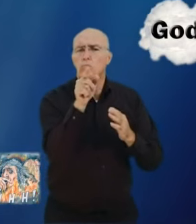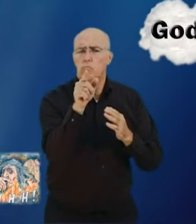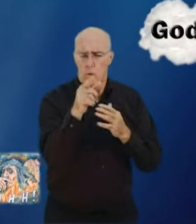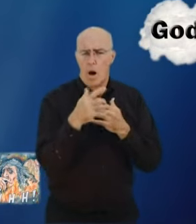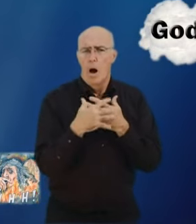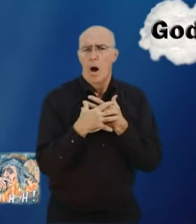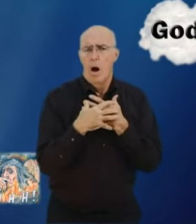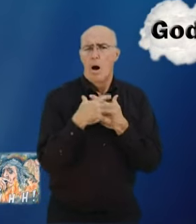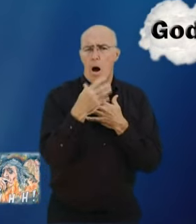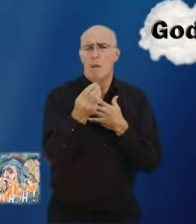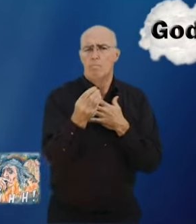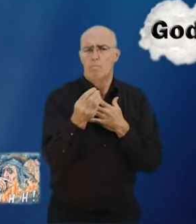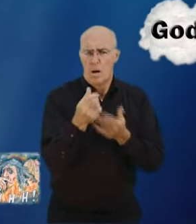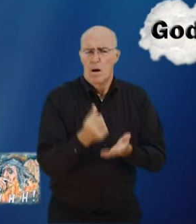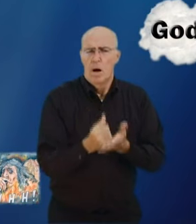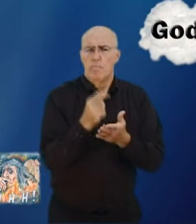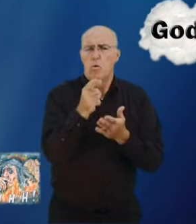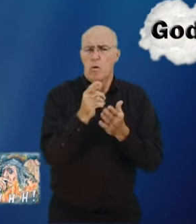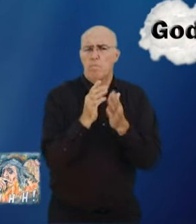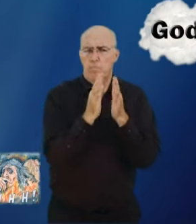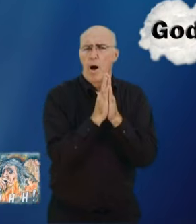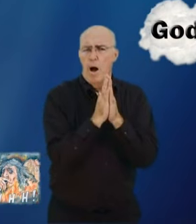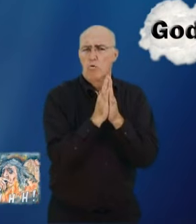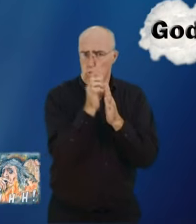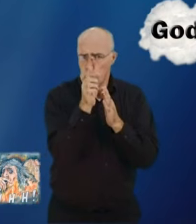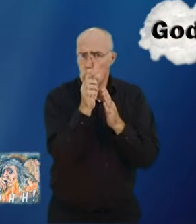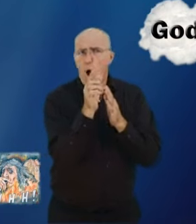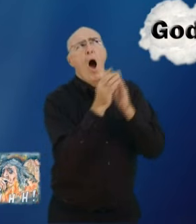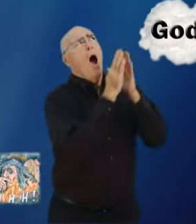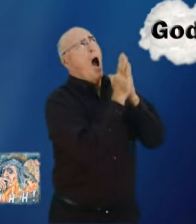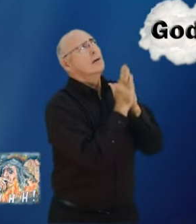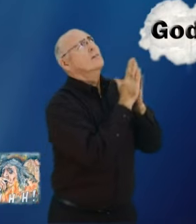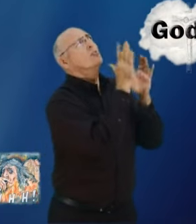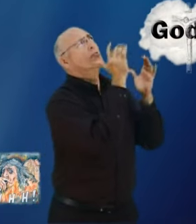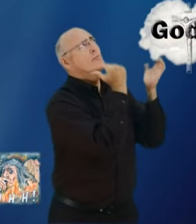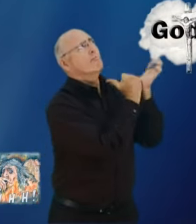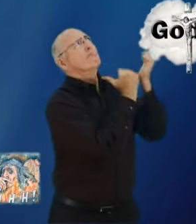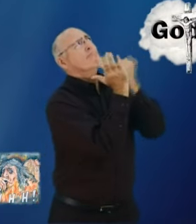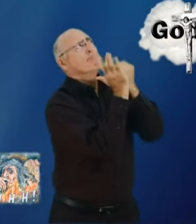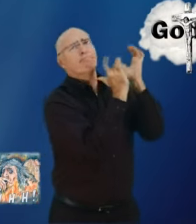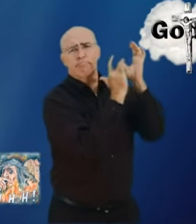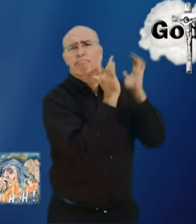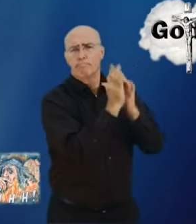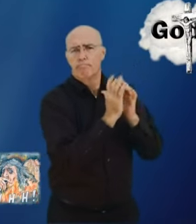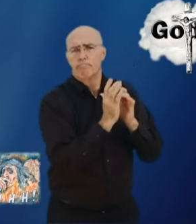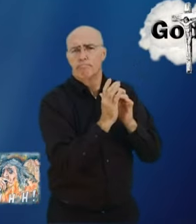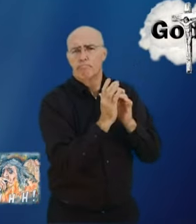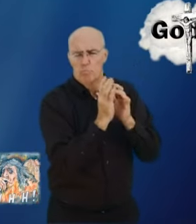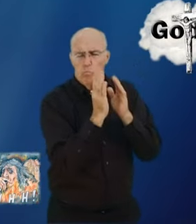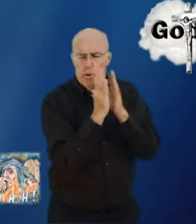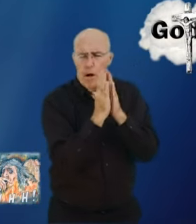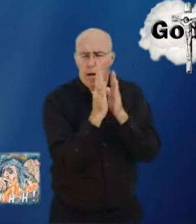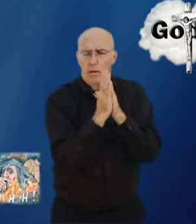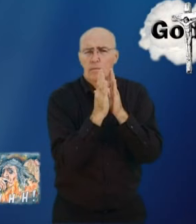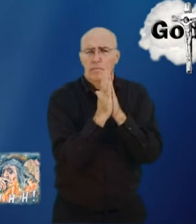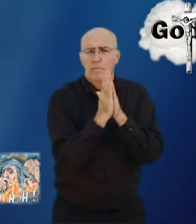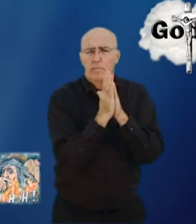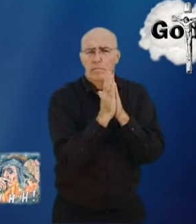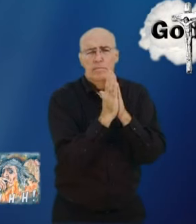heaven and you can pray would you copy with me copy these words I will help you to pray to the Lord Jesus